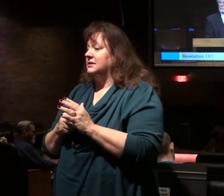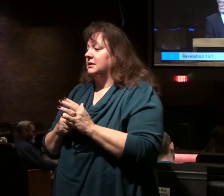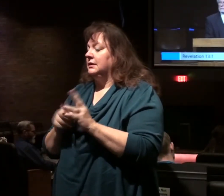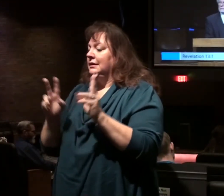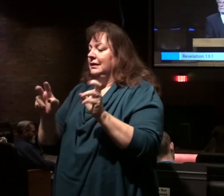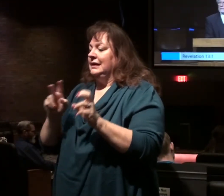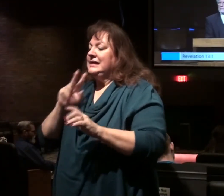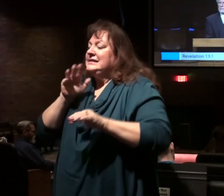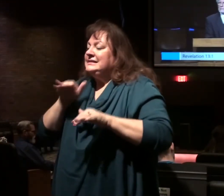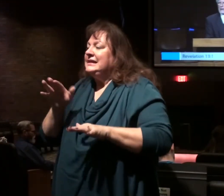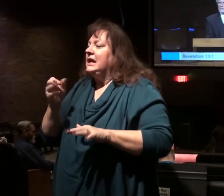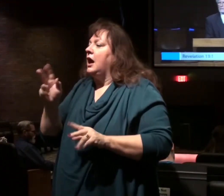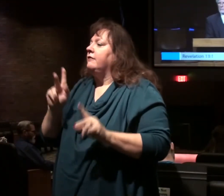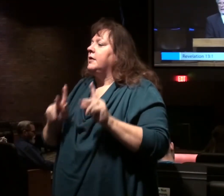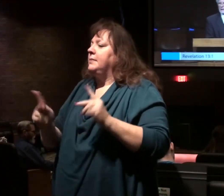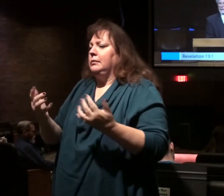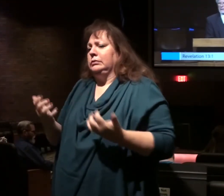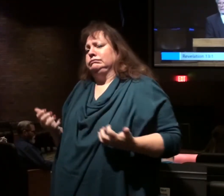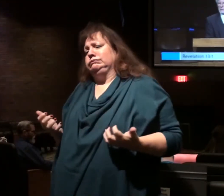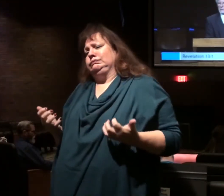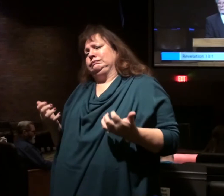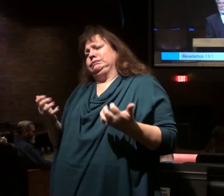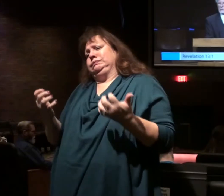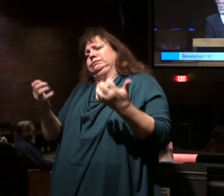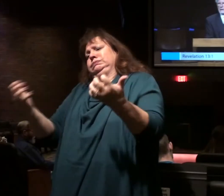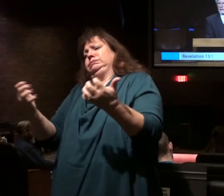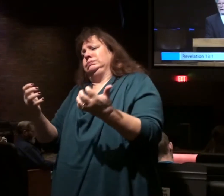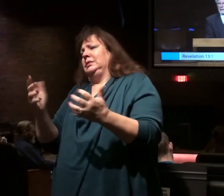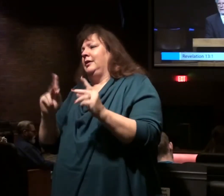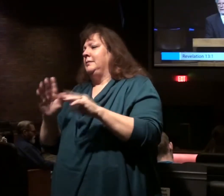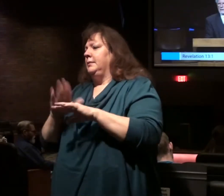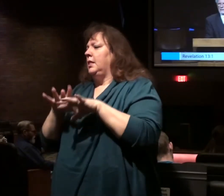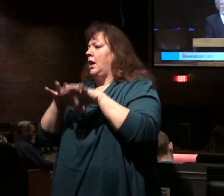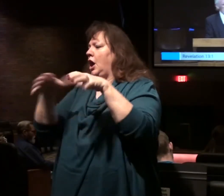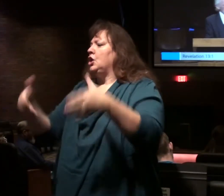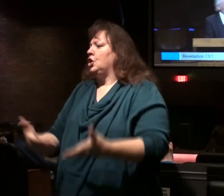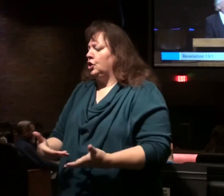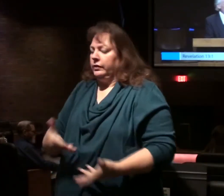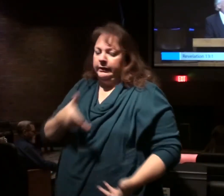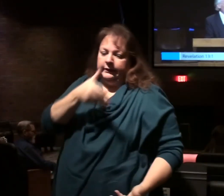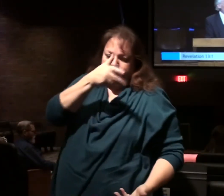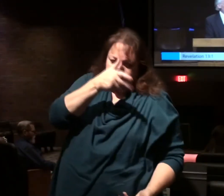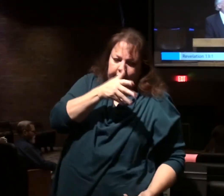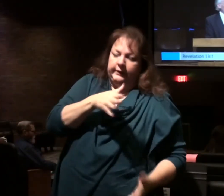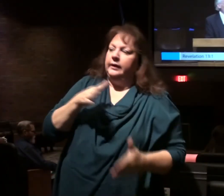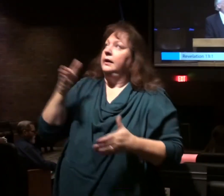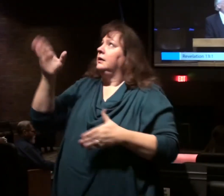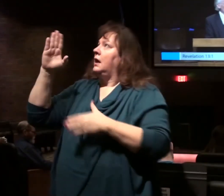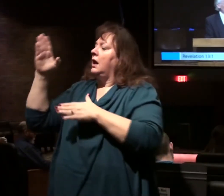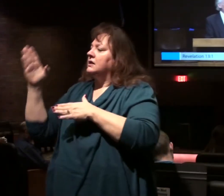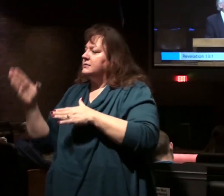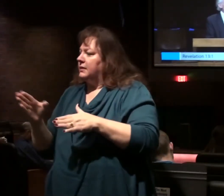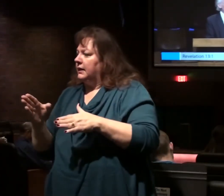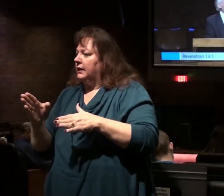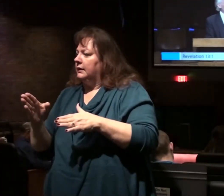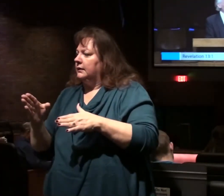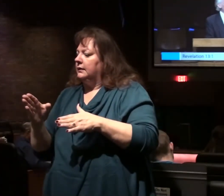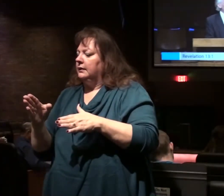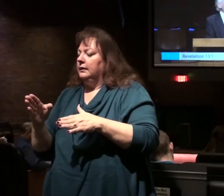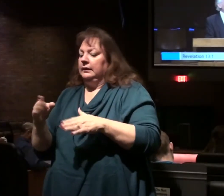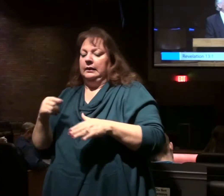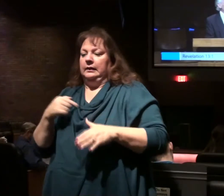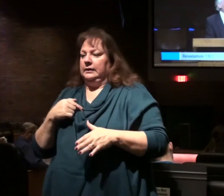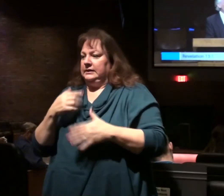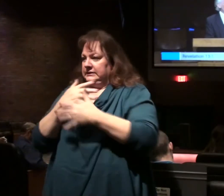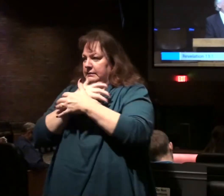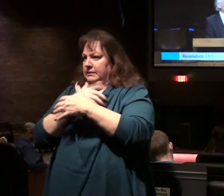peoples, the mass of humanity on earth. The devil in the plan of God has raised up this